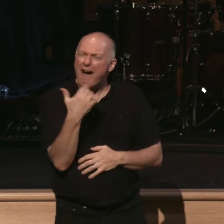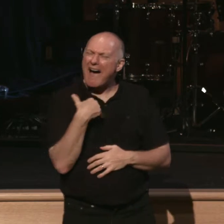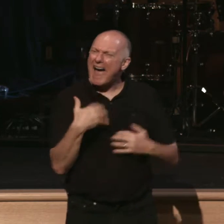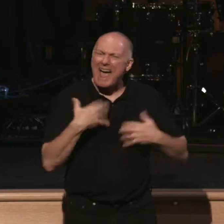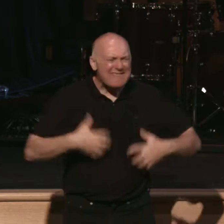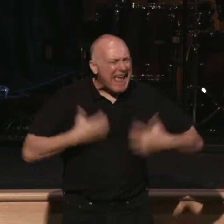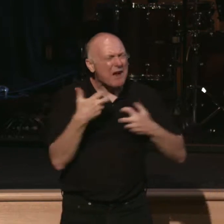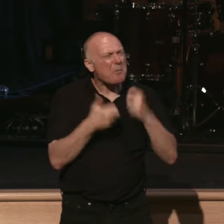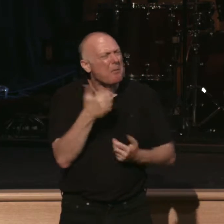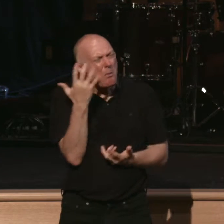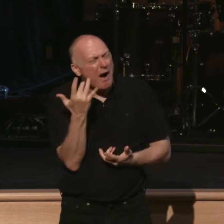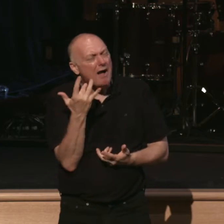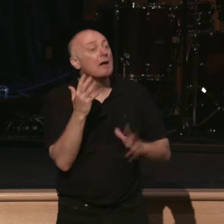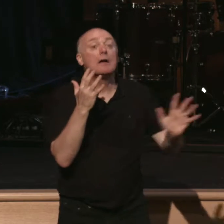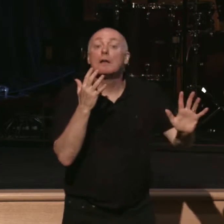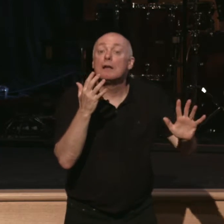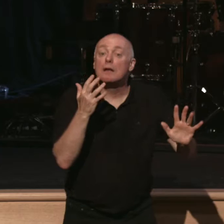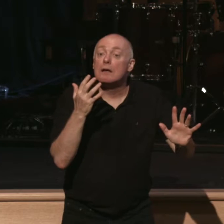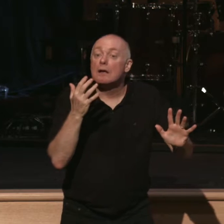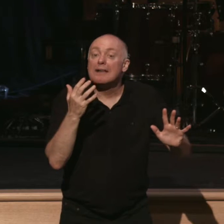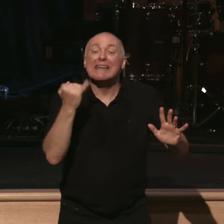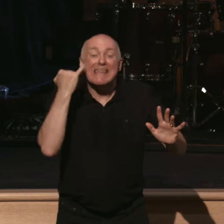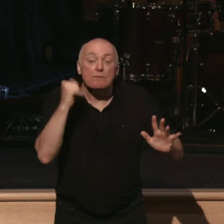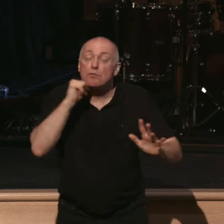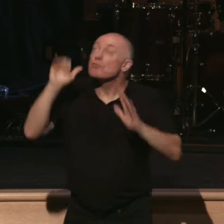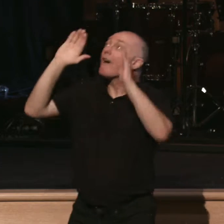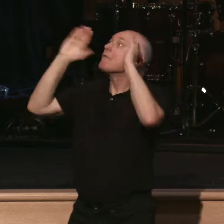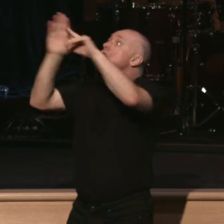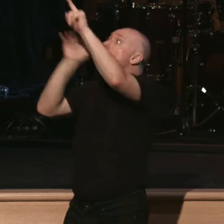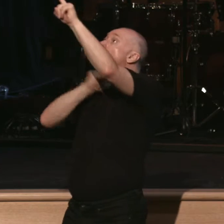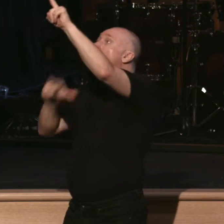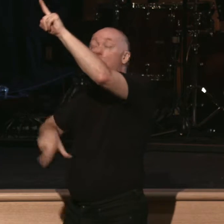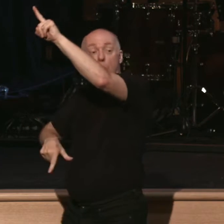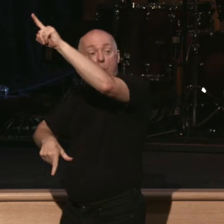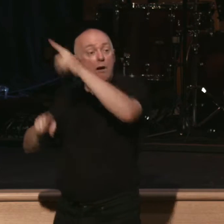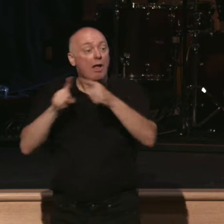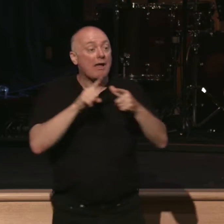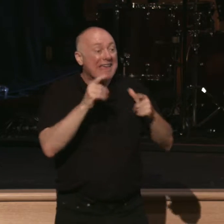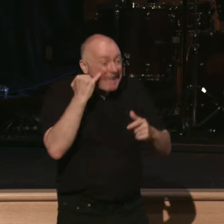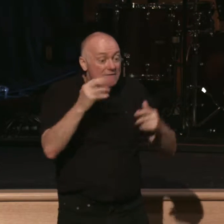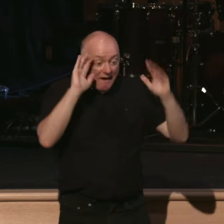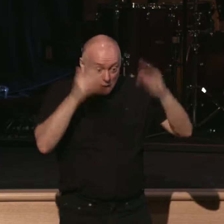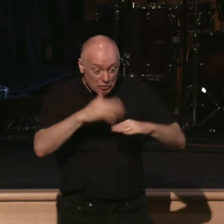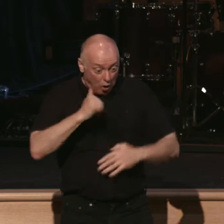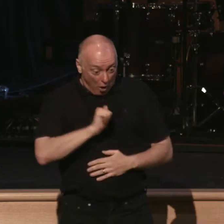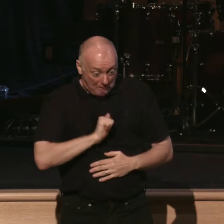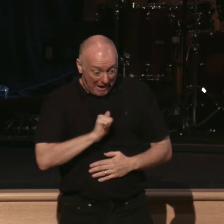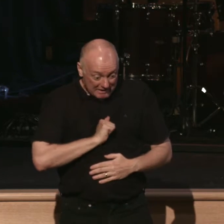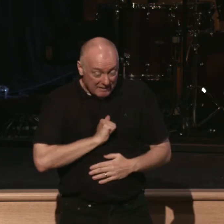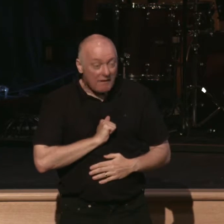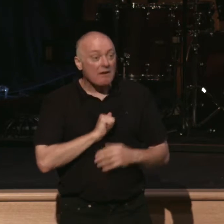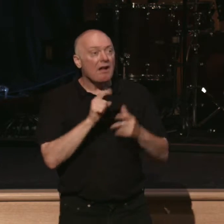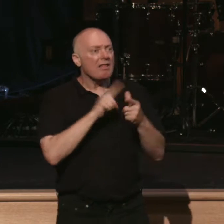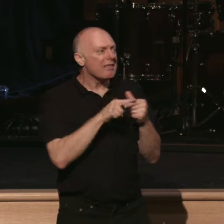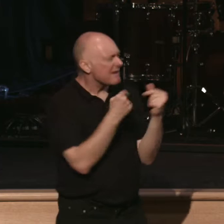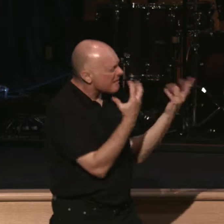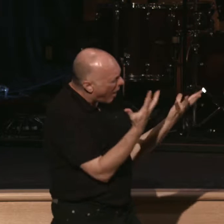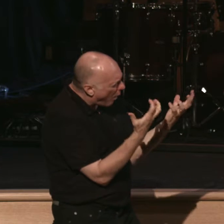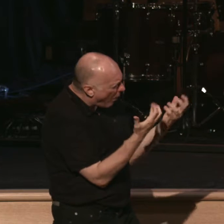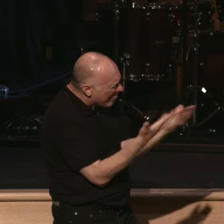problem? Well here's why. Because I don't have my eyes on the Lord. I primarily have my eyes on me. I'm lusting after the things of this world. And